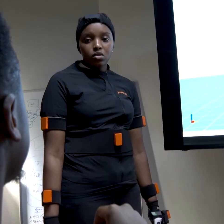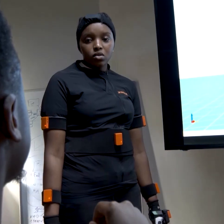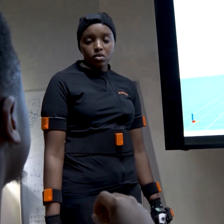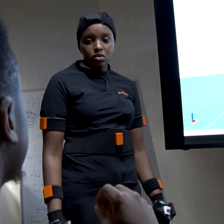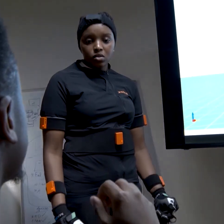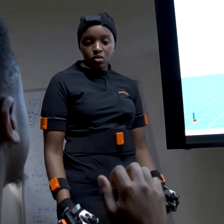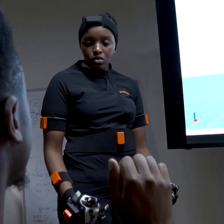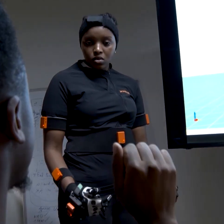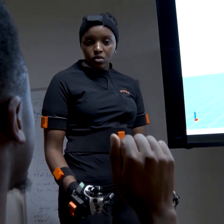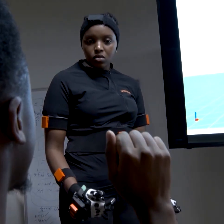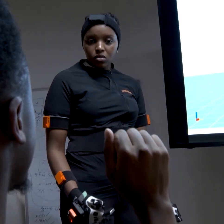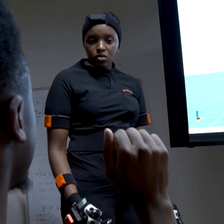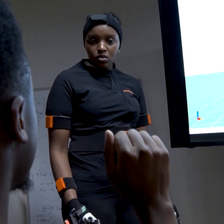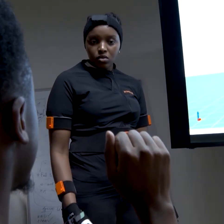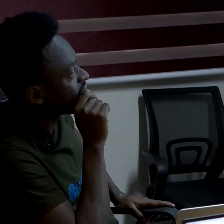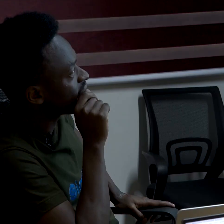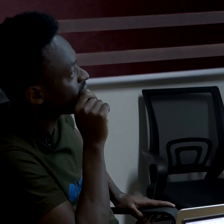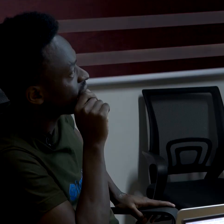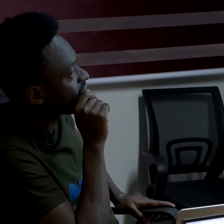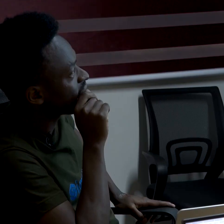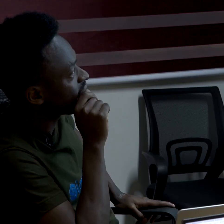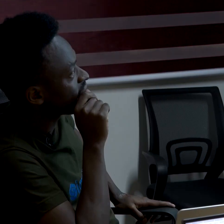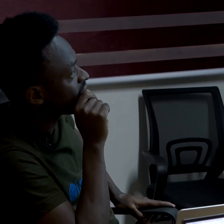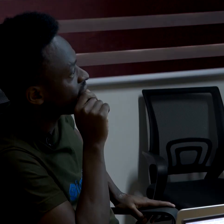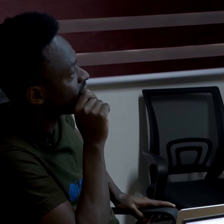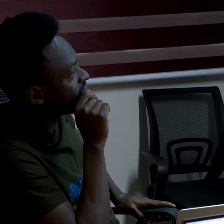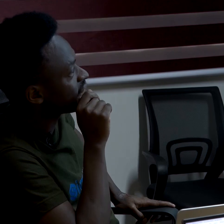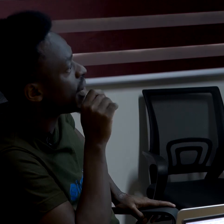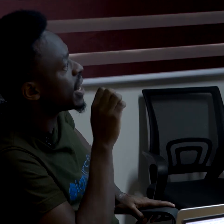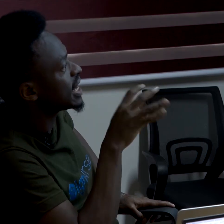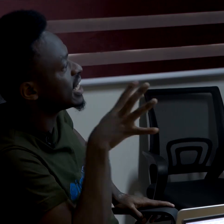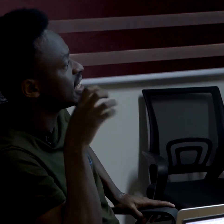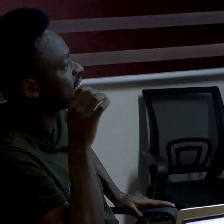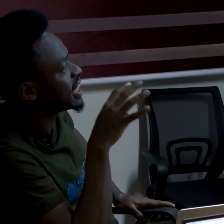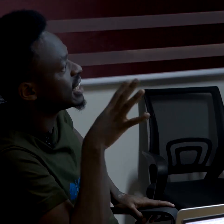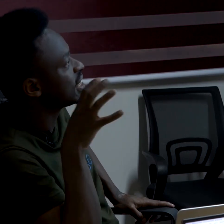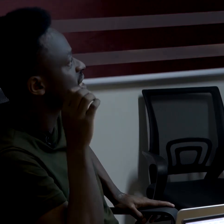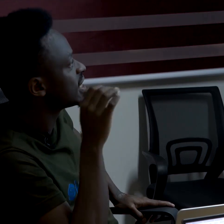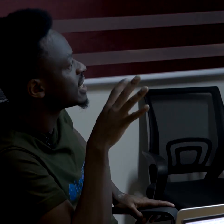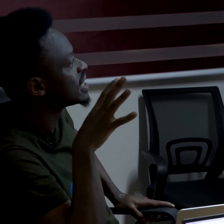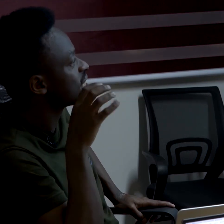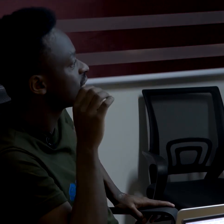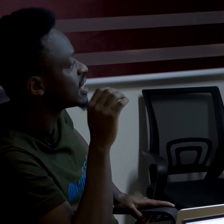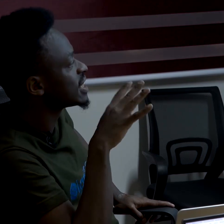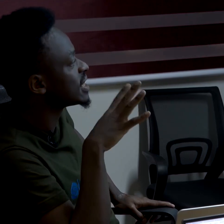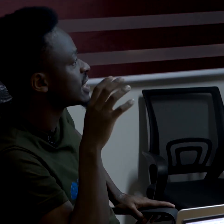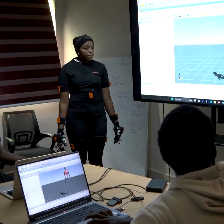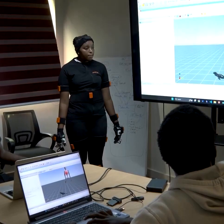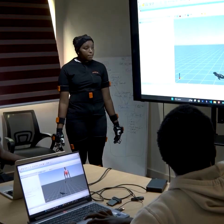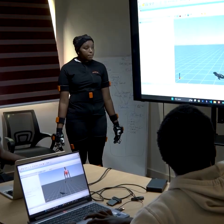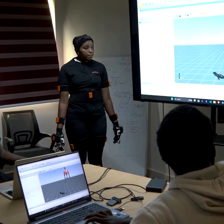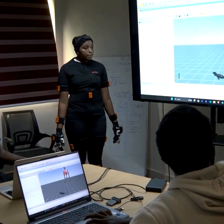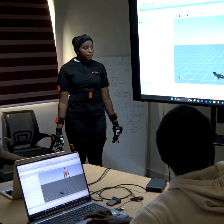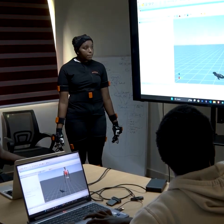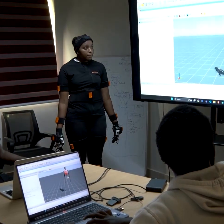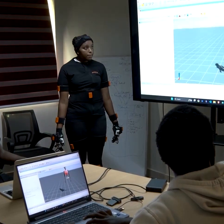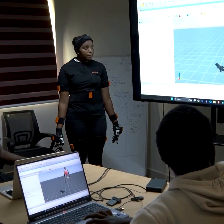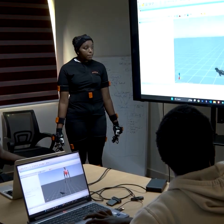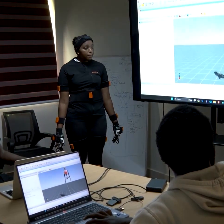legal and educational settings. Servatia said that the app is being developed to use different dialects, with aims to replicate their